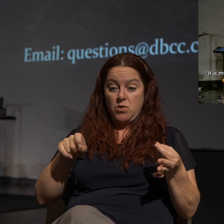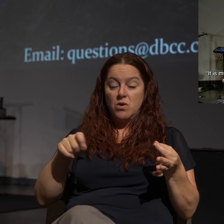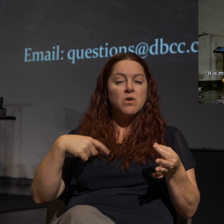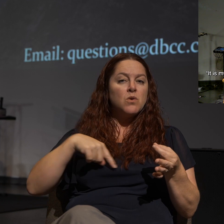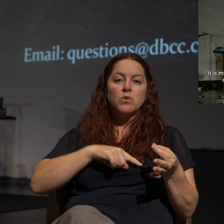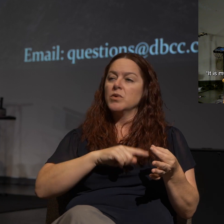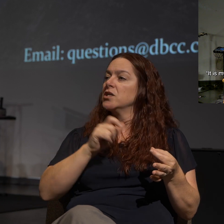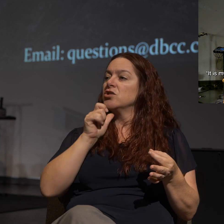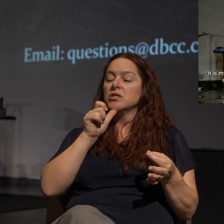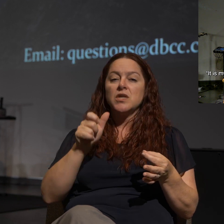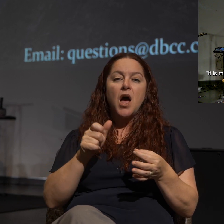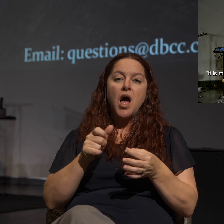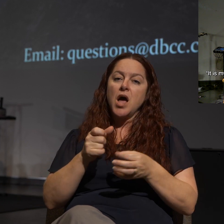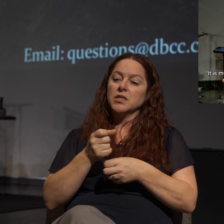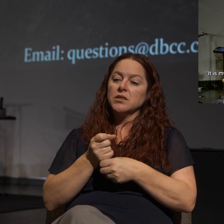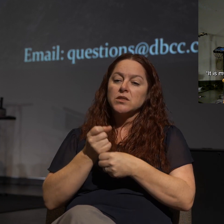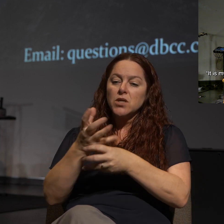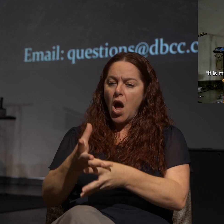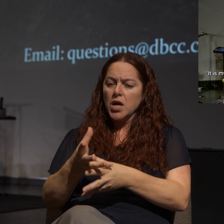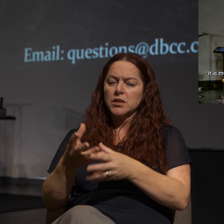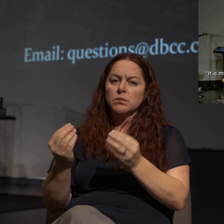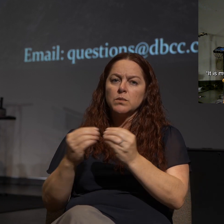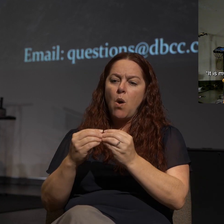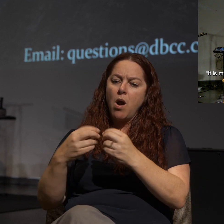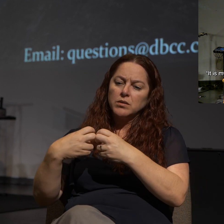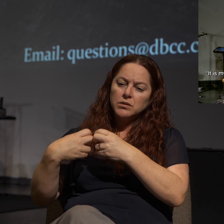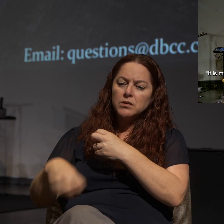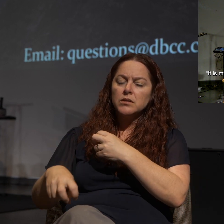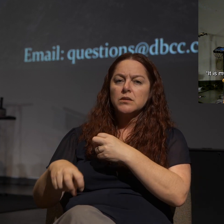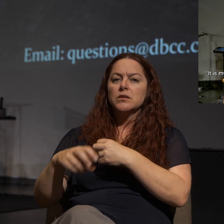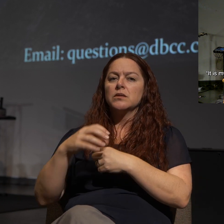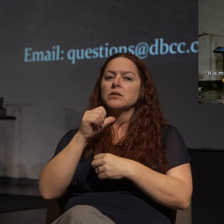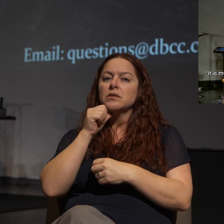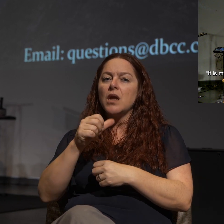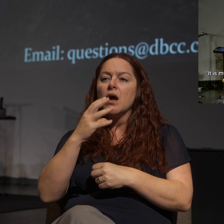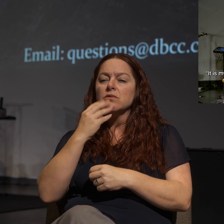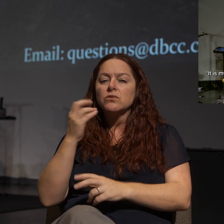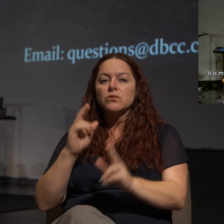we should not make it difficult for the Gentiles who are turning to God.